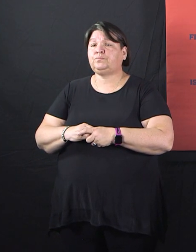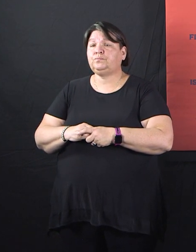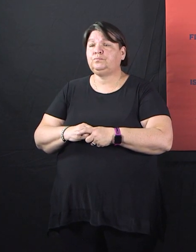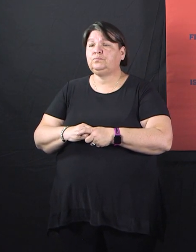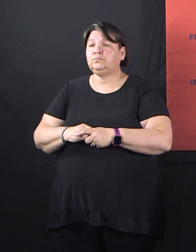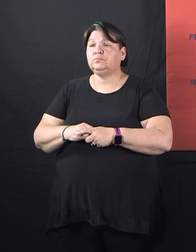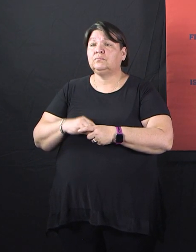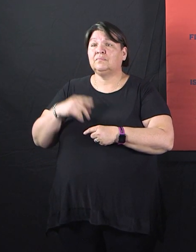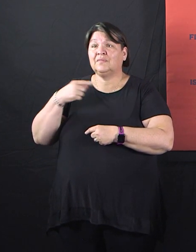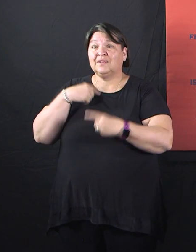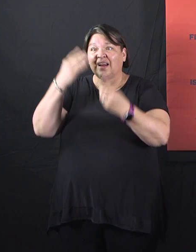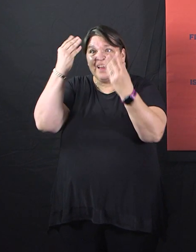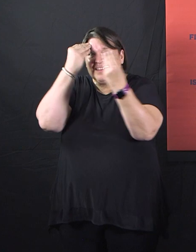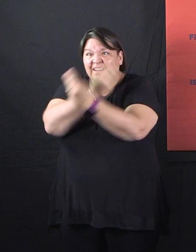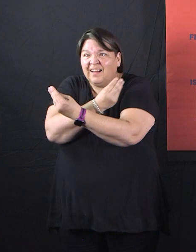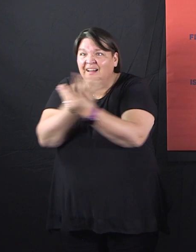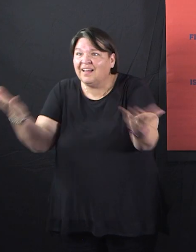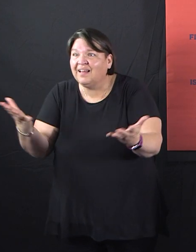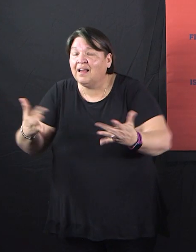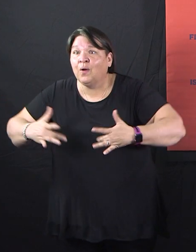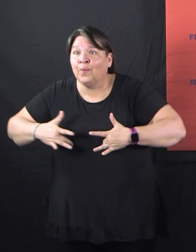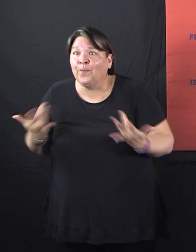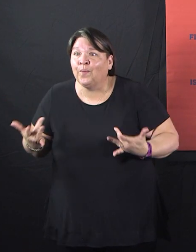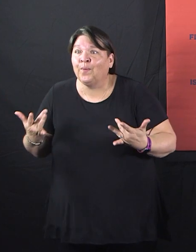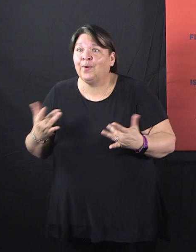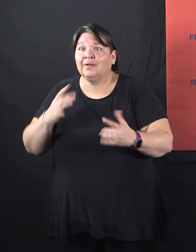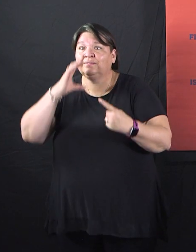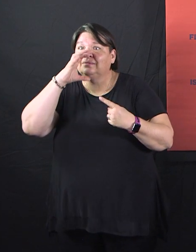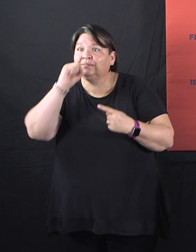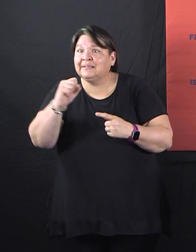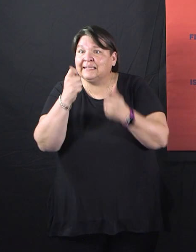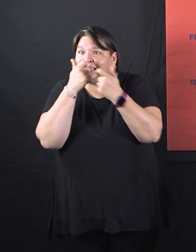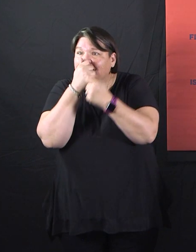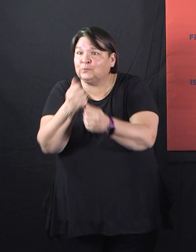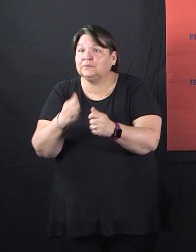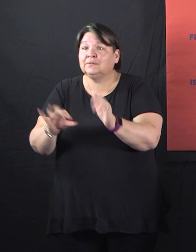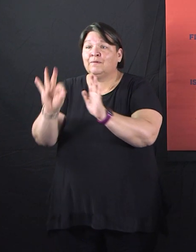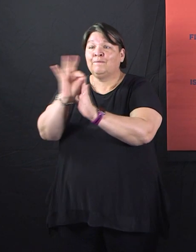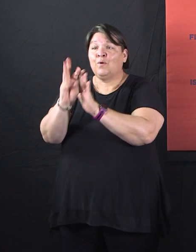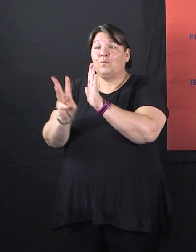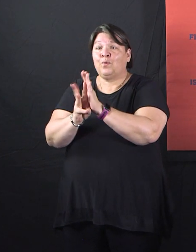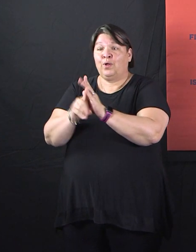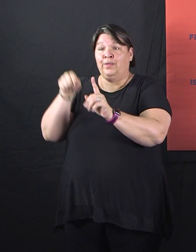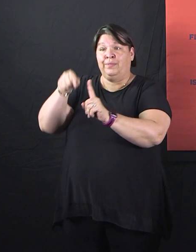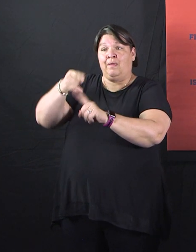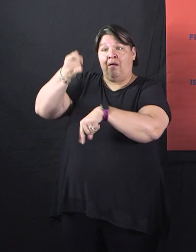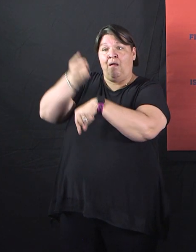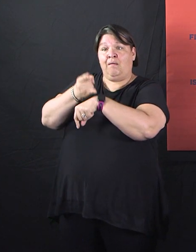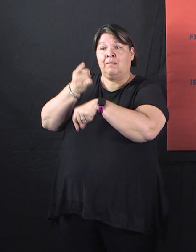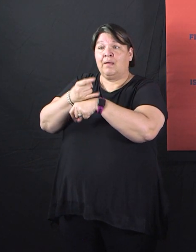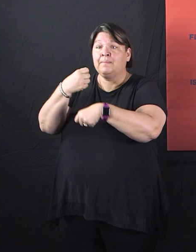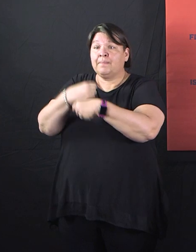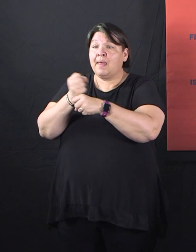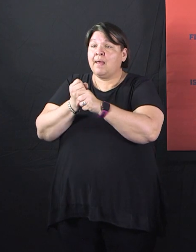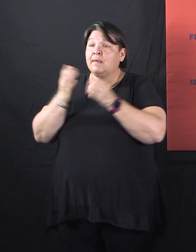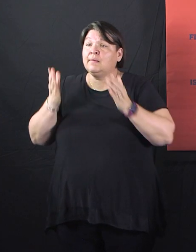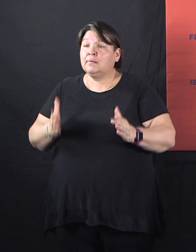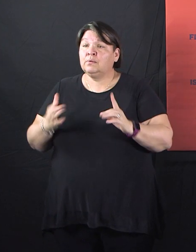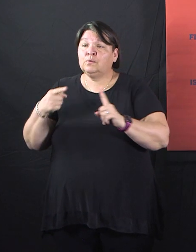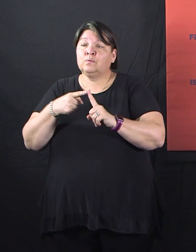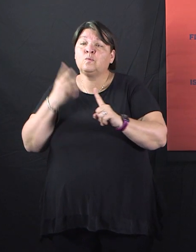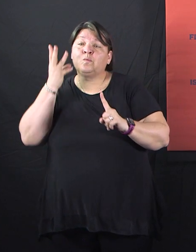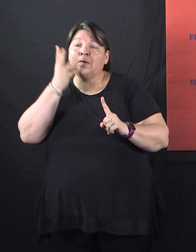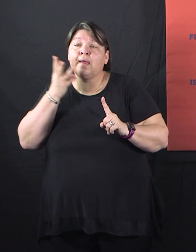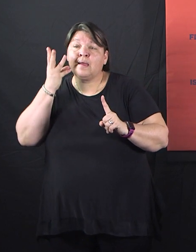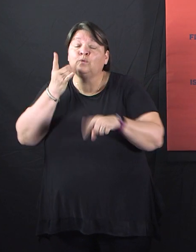this, this is an interesting fact. Fort Worth's own distiller, TX Whiskey, Firestone and Robertson, is donating more than 100